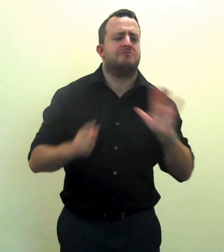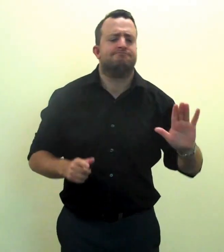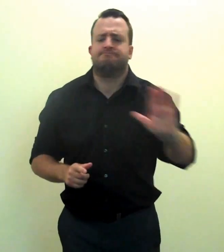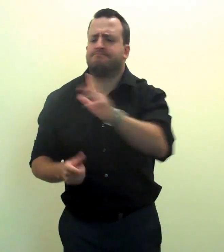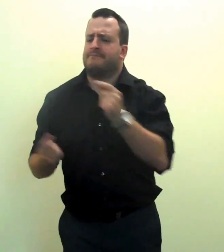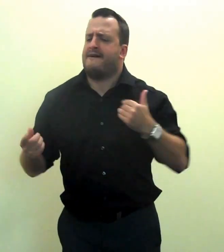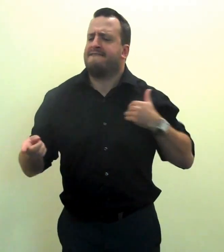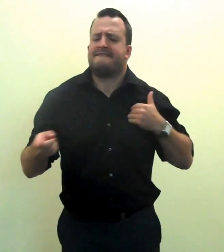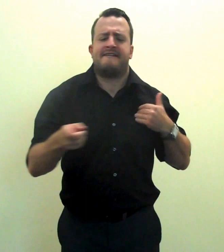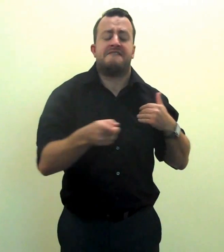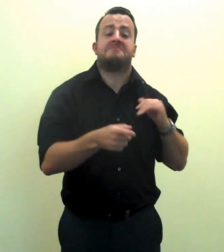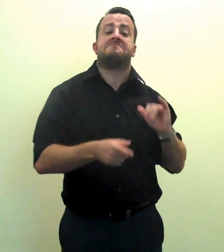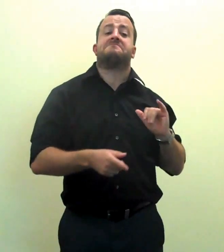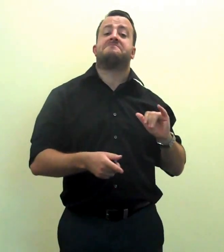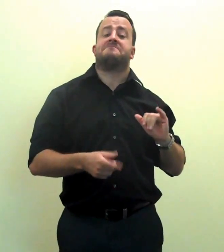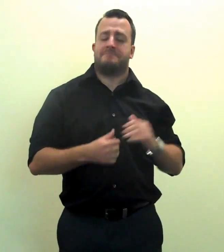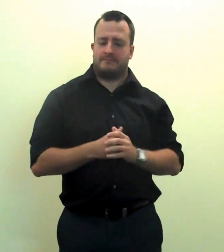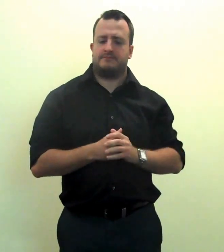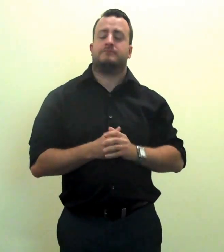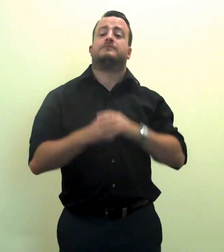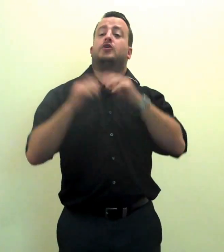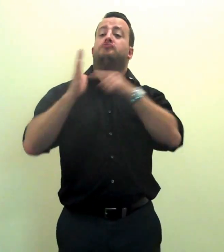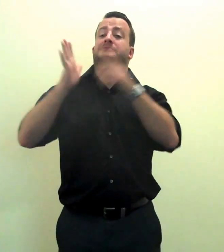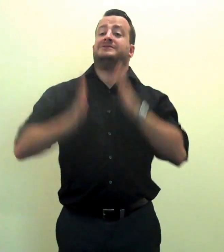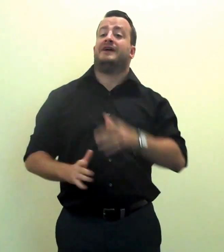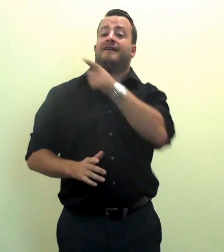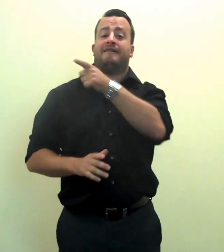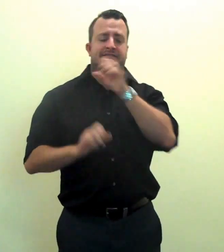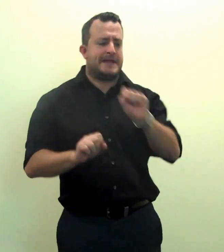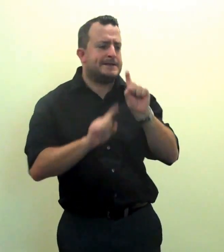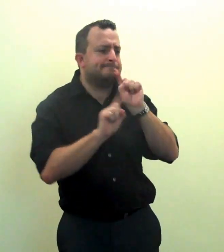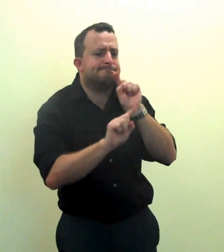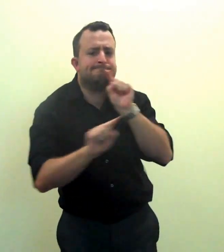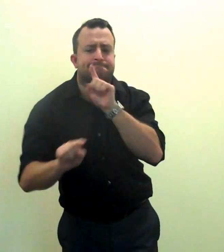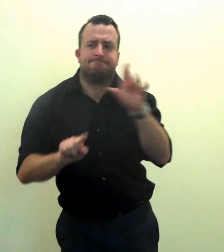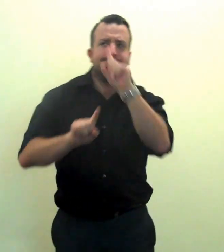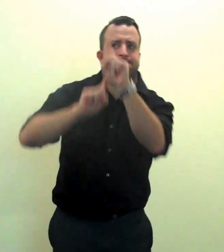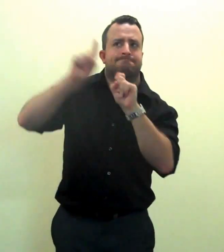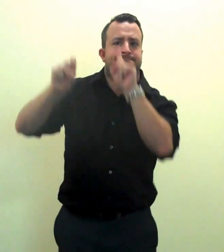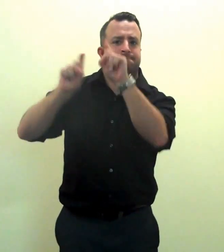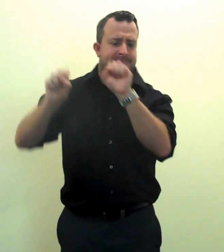.30pm. You will be able to learn about new products and speak with a Sorenson representative.